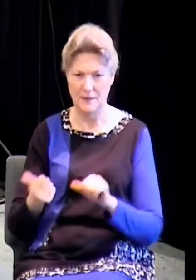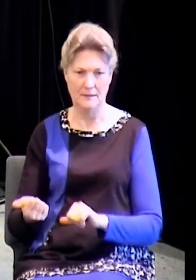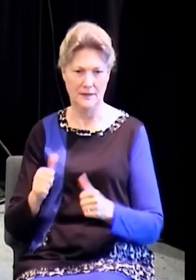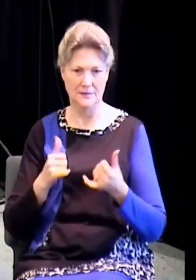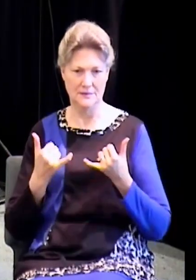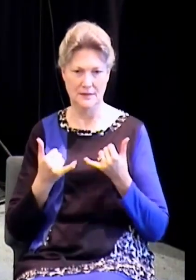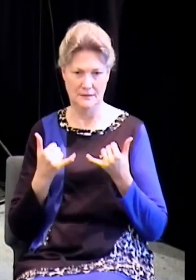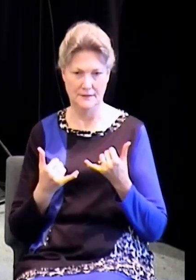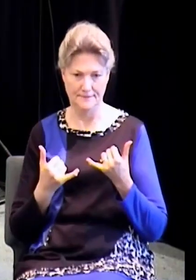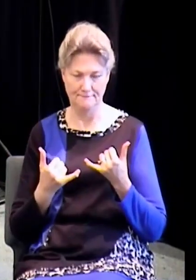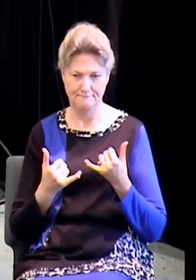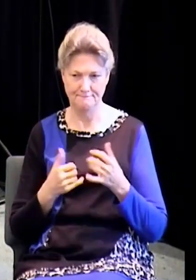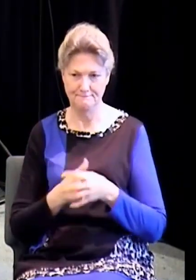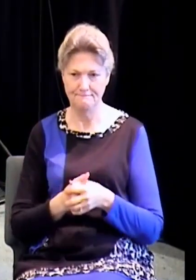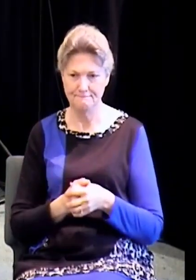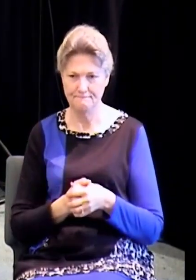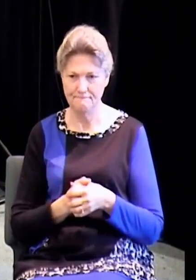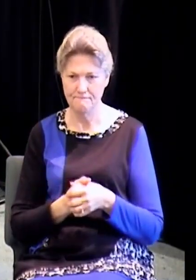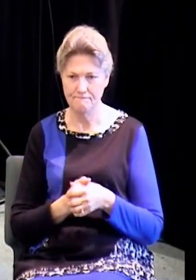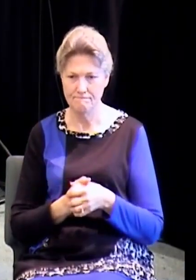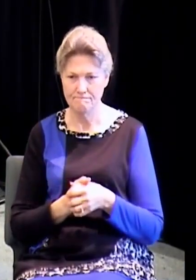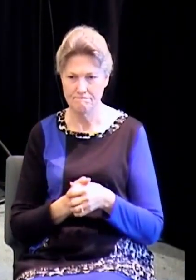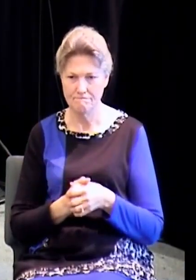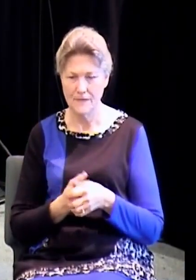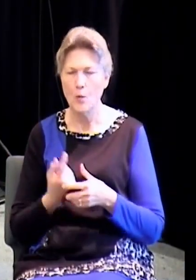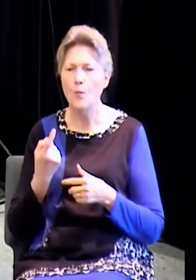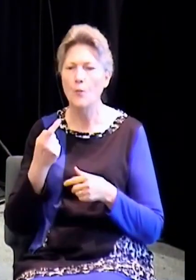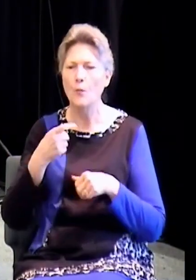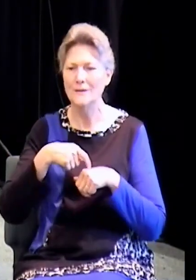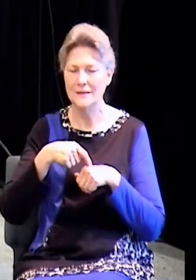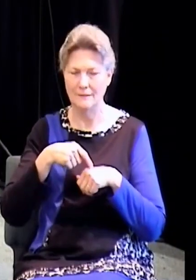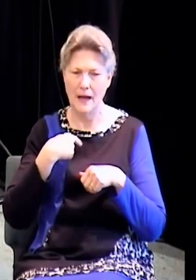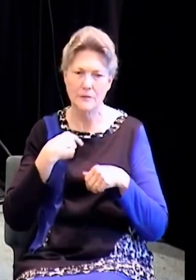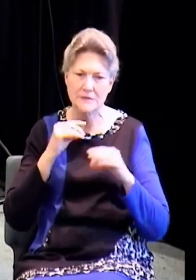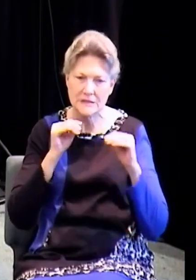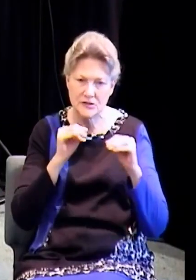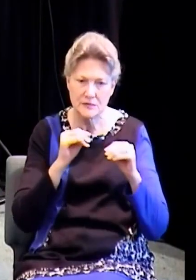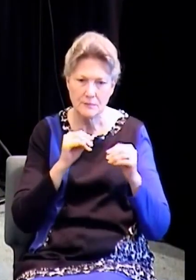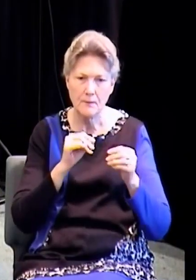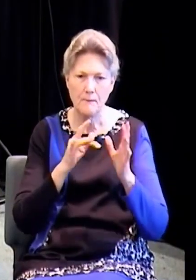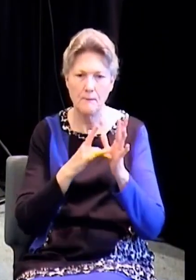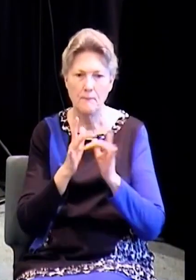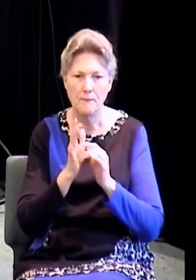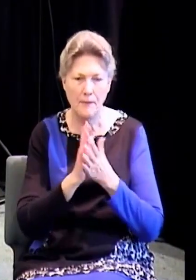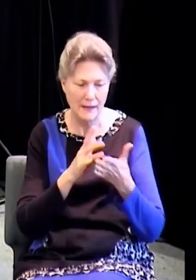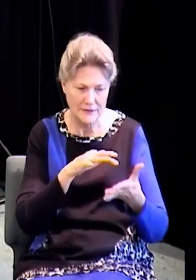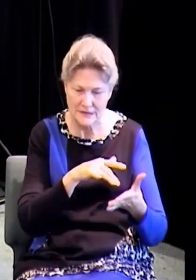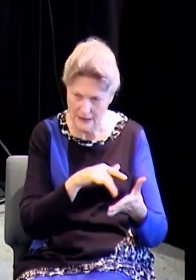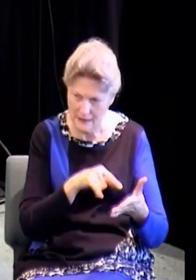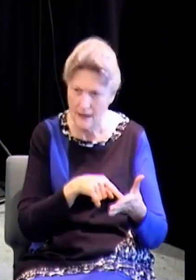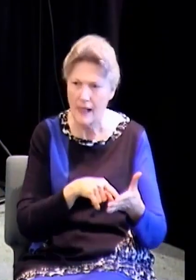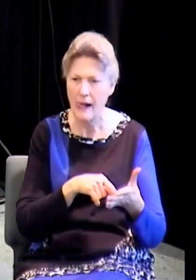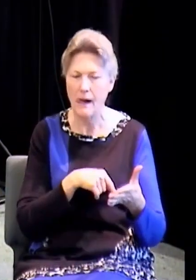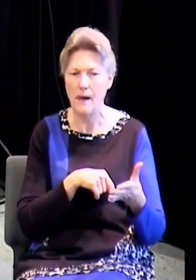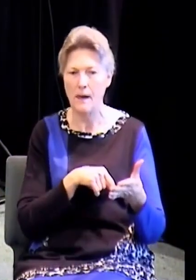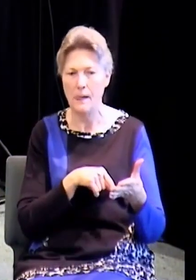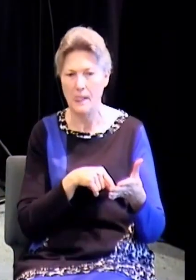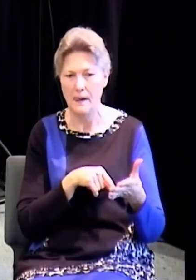plan. Somebody said to me in Bible study one time, it was when I was teaching Beth over at Judson and a